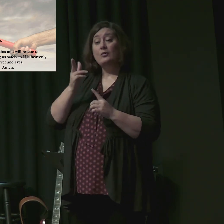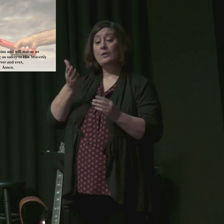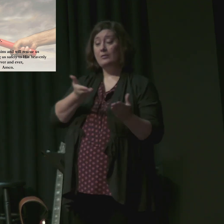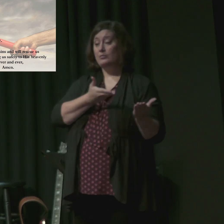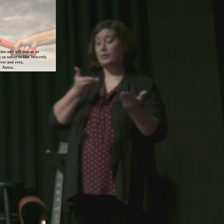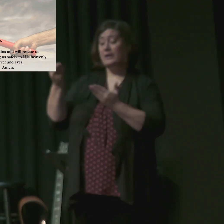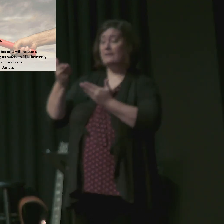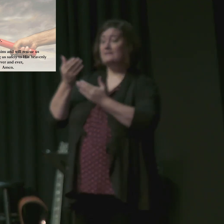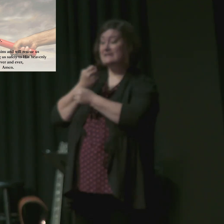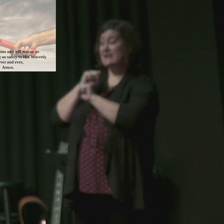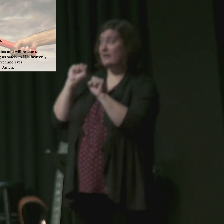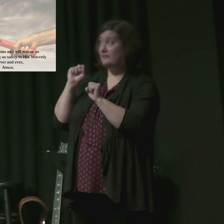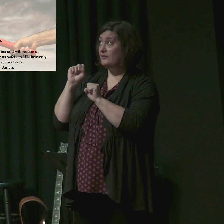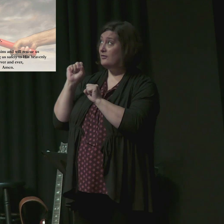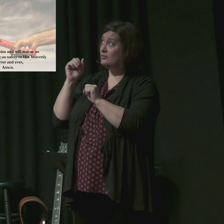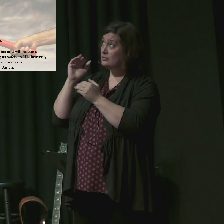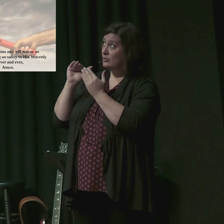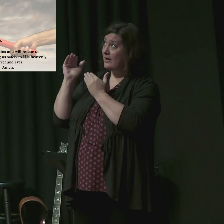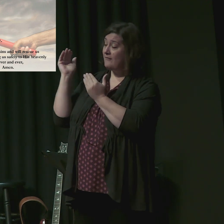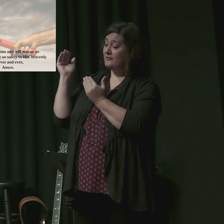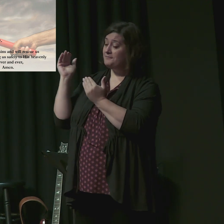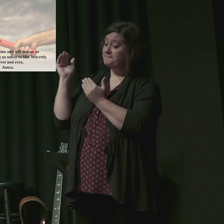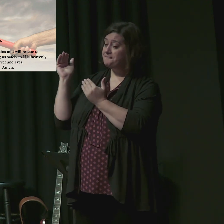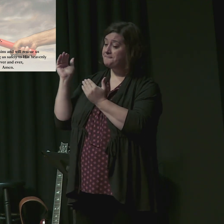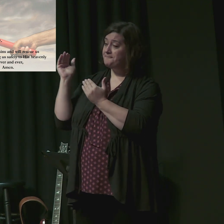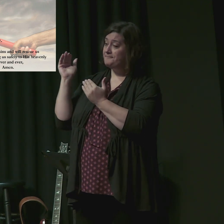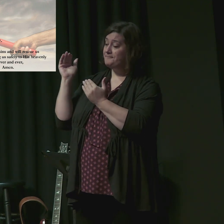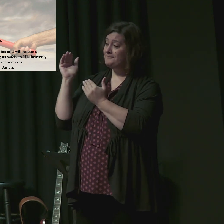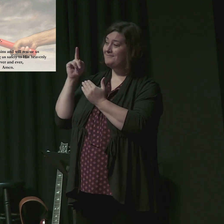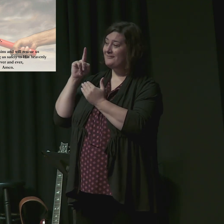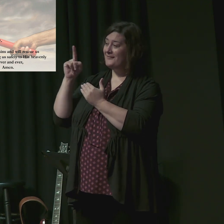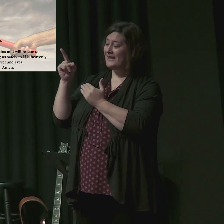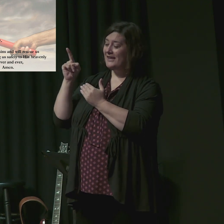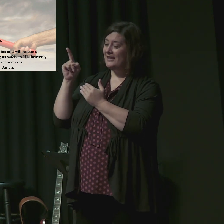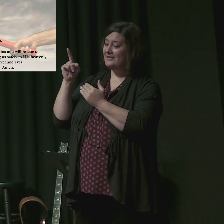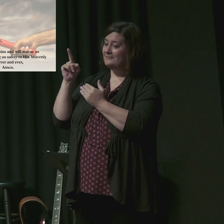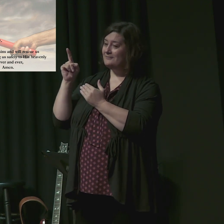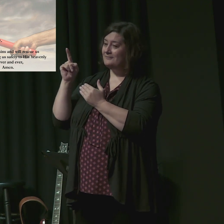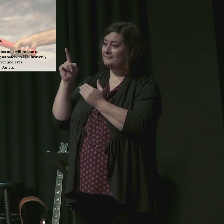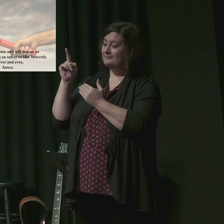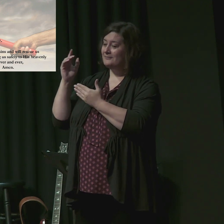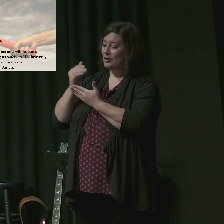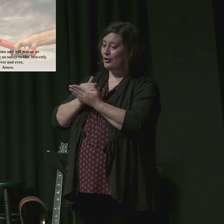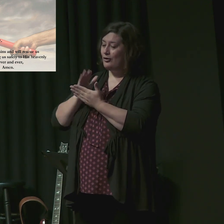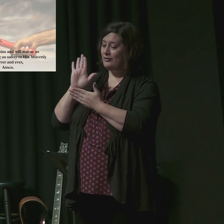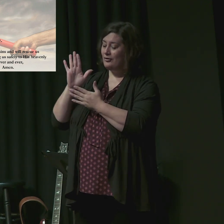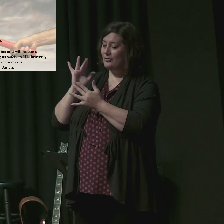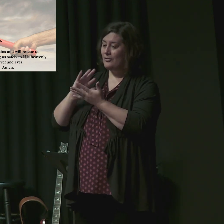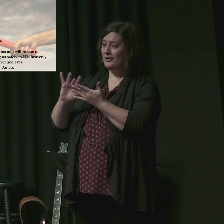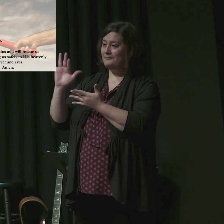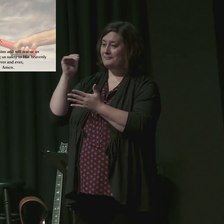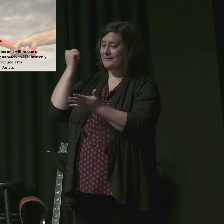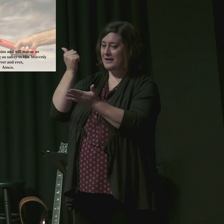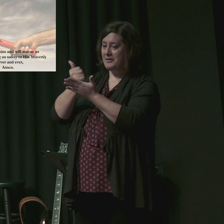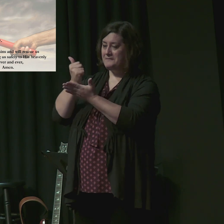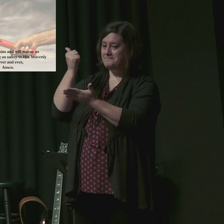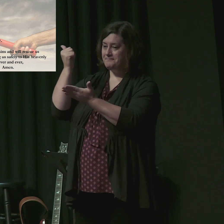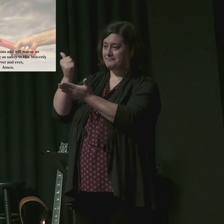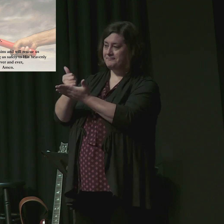safely to his heavenly kingdom to him be glory forever and ever and all God's people